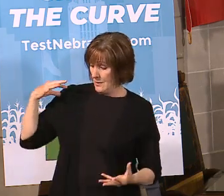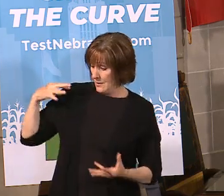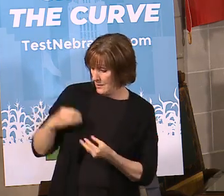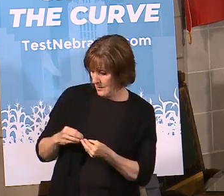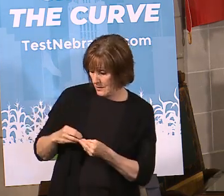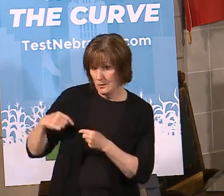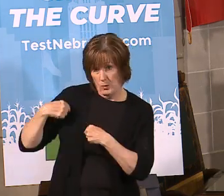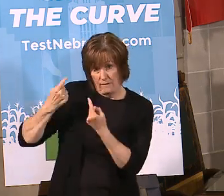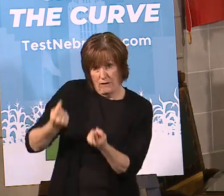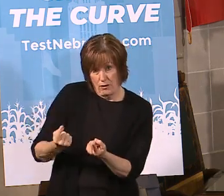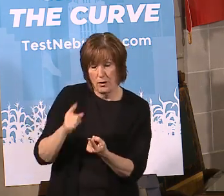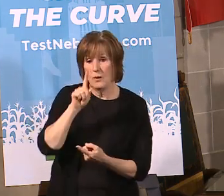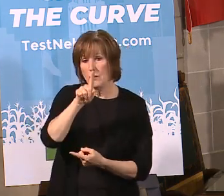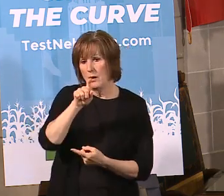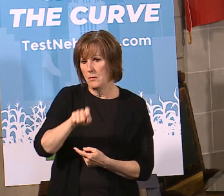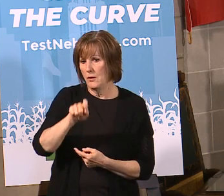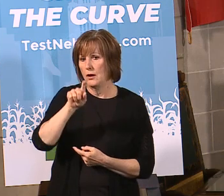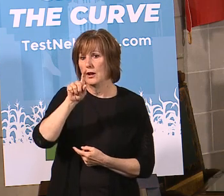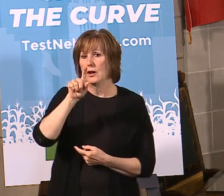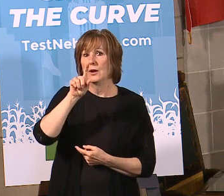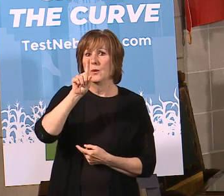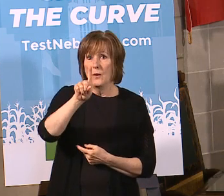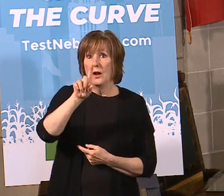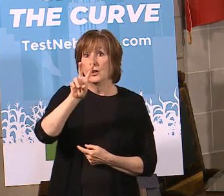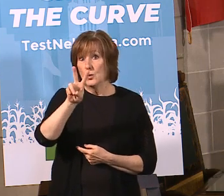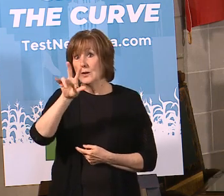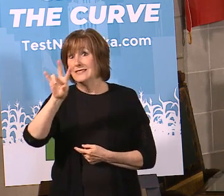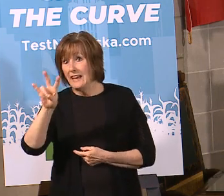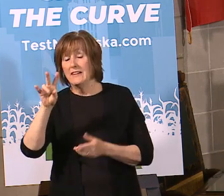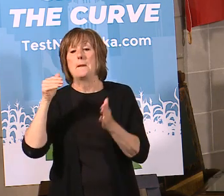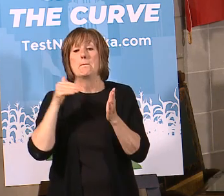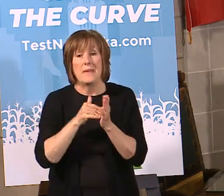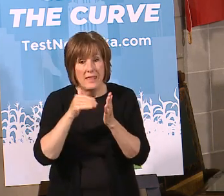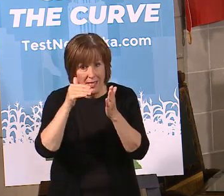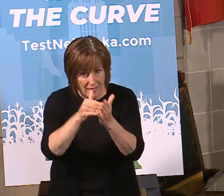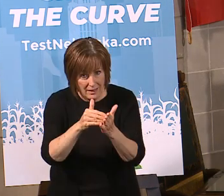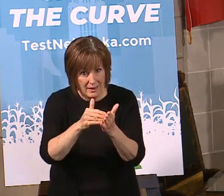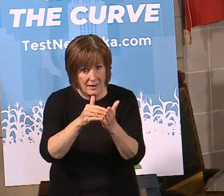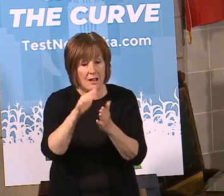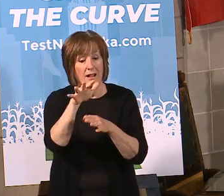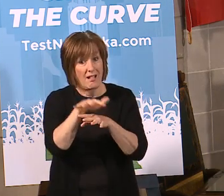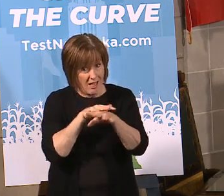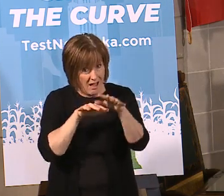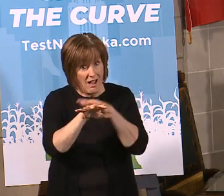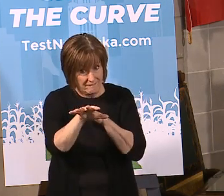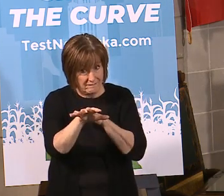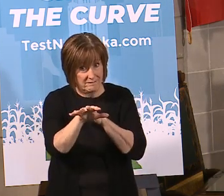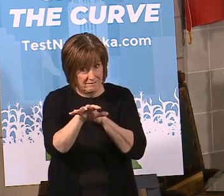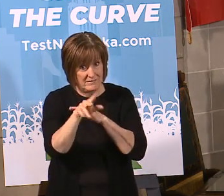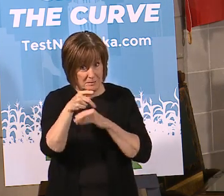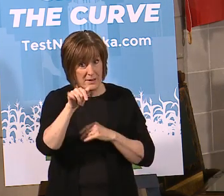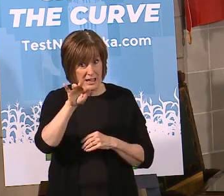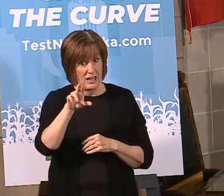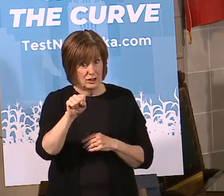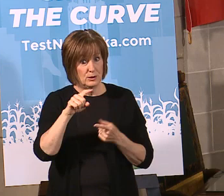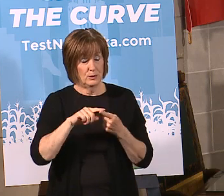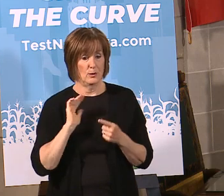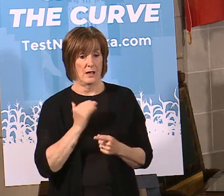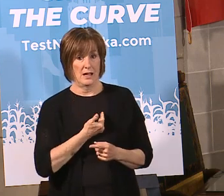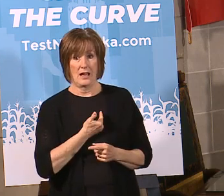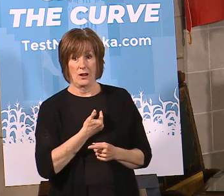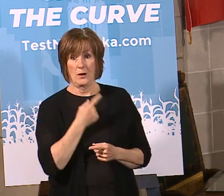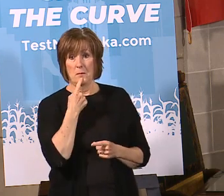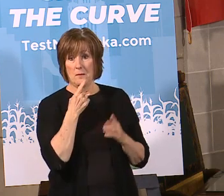distributed 1.127 million pairs of gloves to our public health